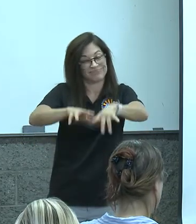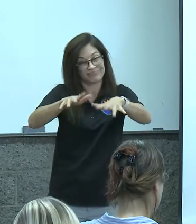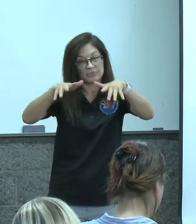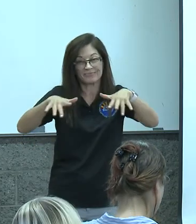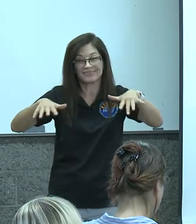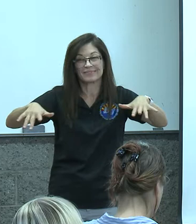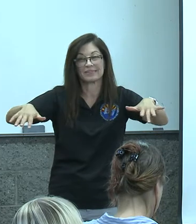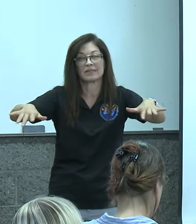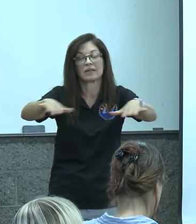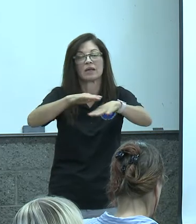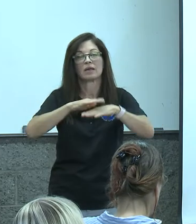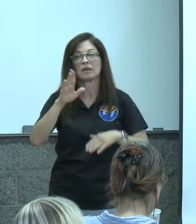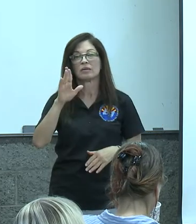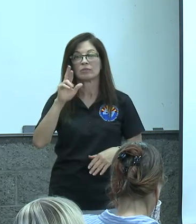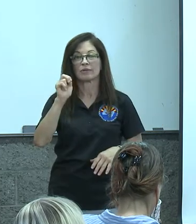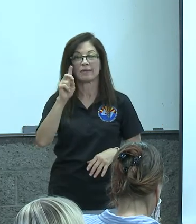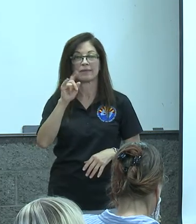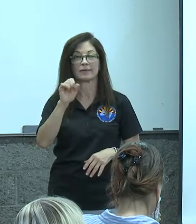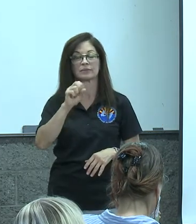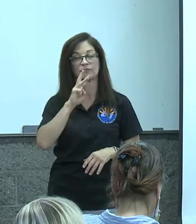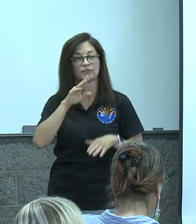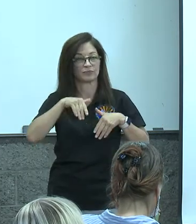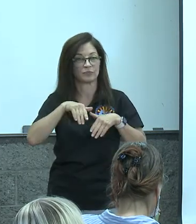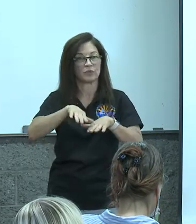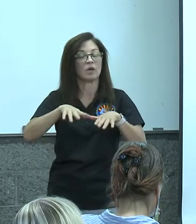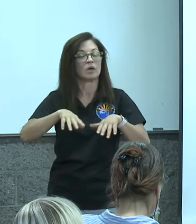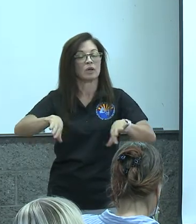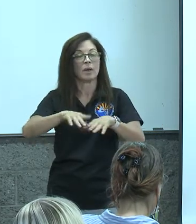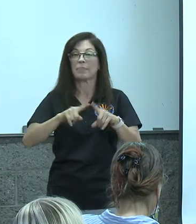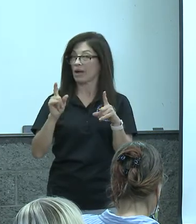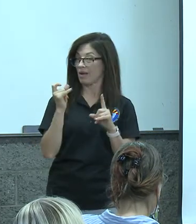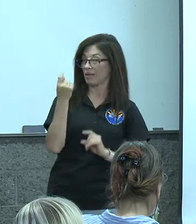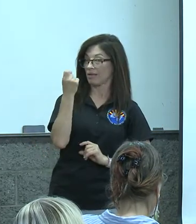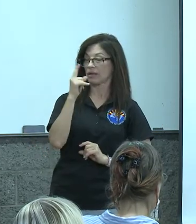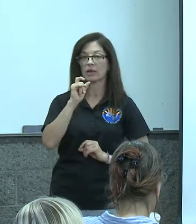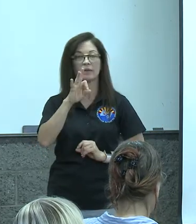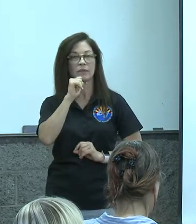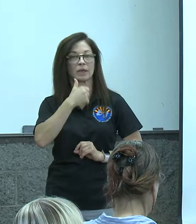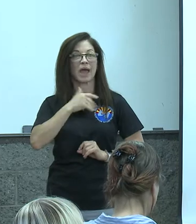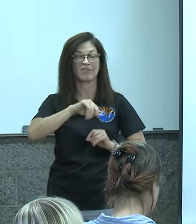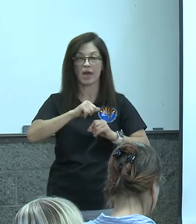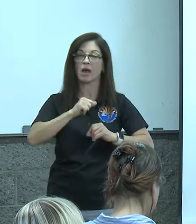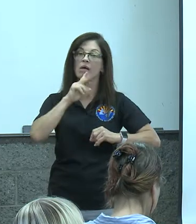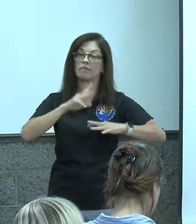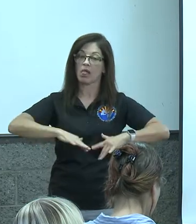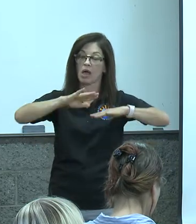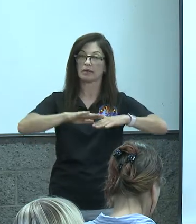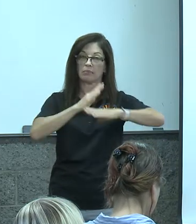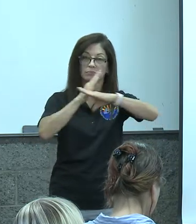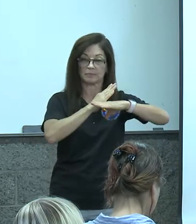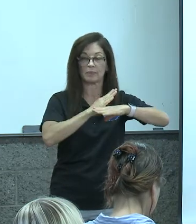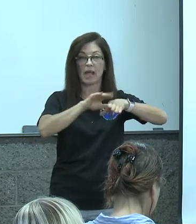onto brandis road but i will tell you that if we didn't have those channels and we didn't have we didn't have that flood mitigation work in the forest